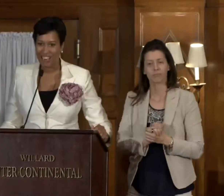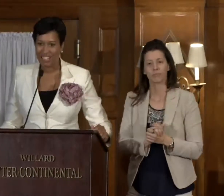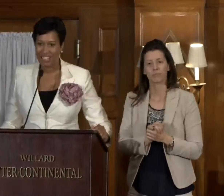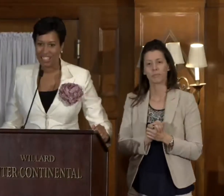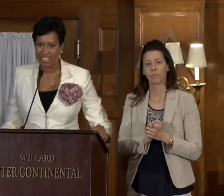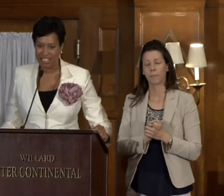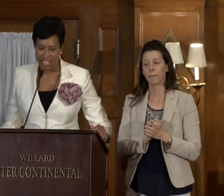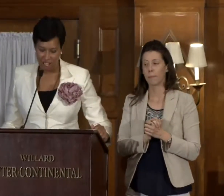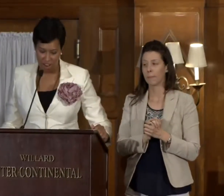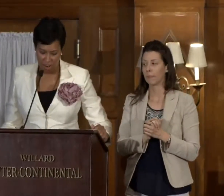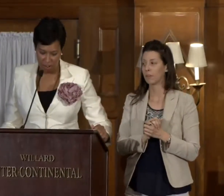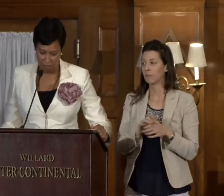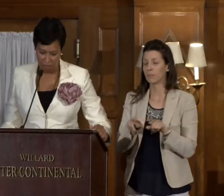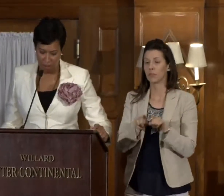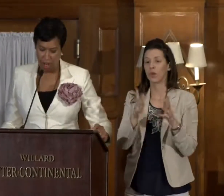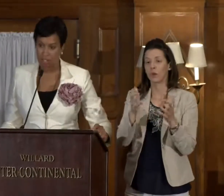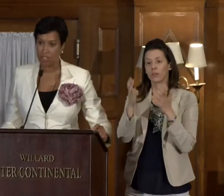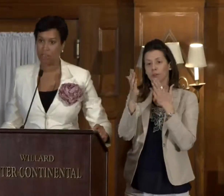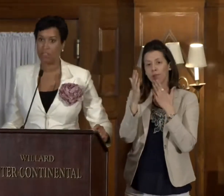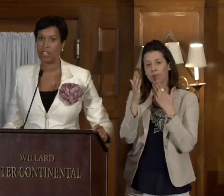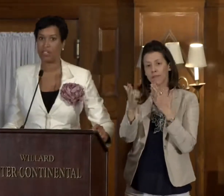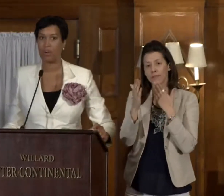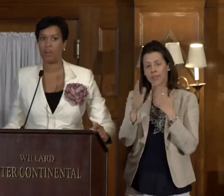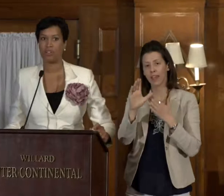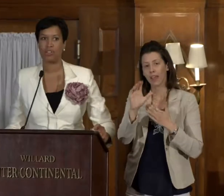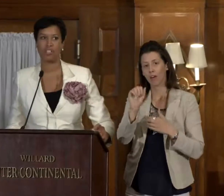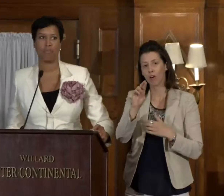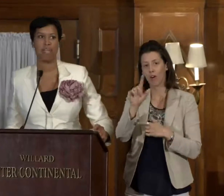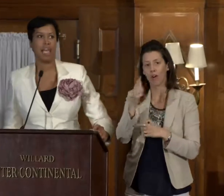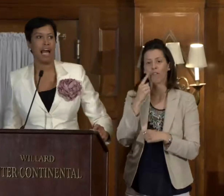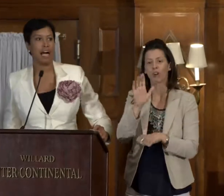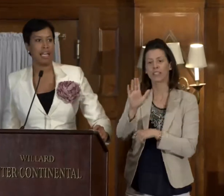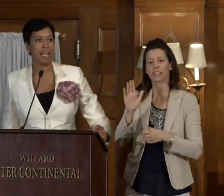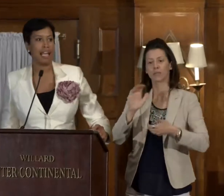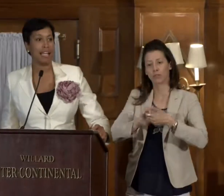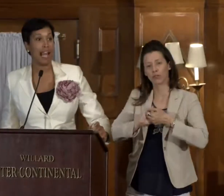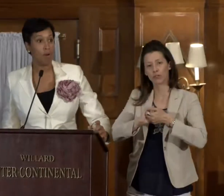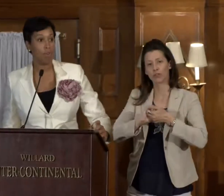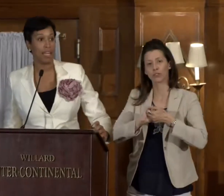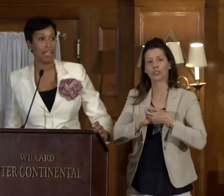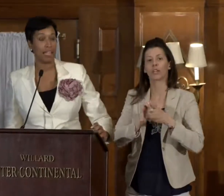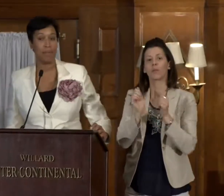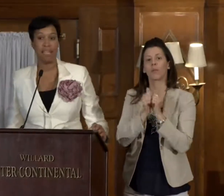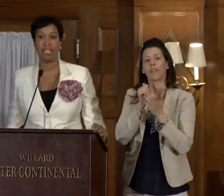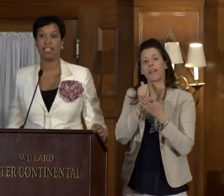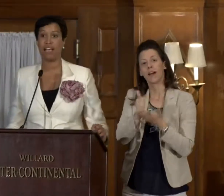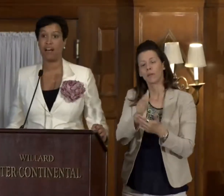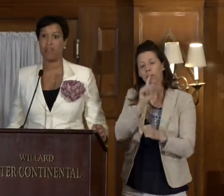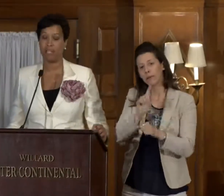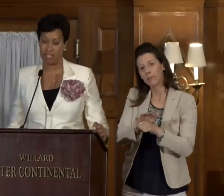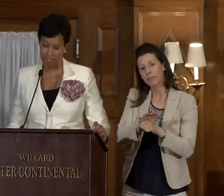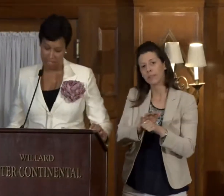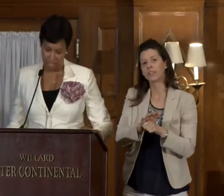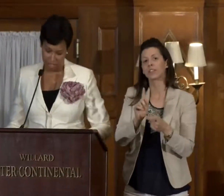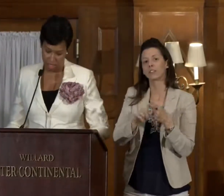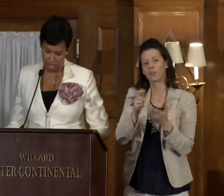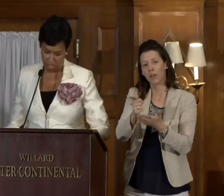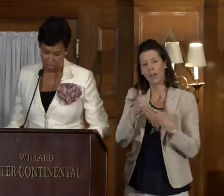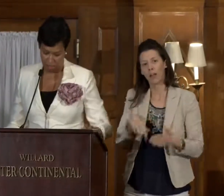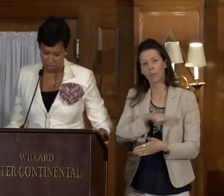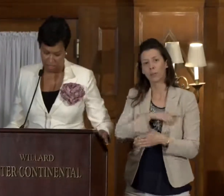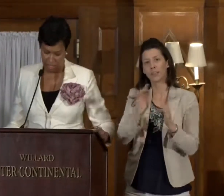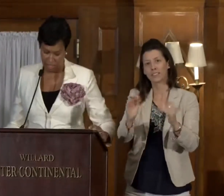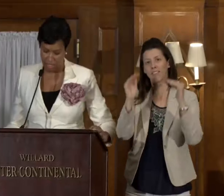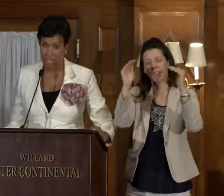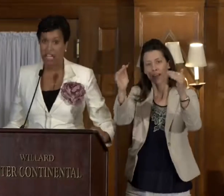I want to thank Carl for also for his partnership in helping and committing to helping us advance the